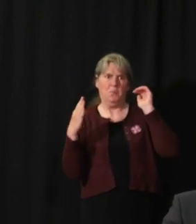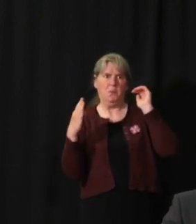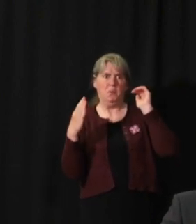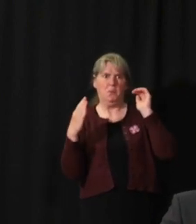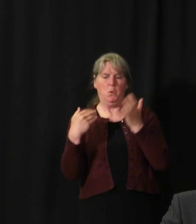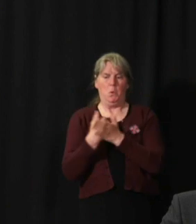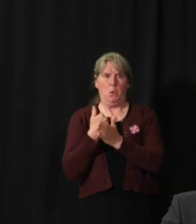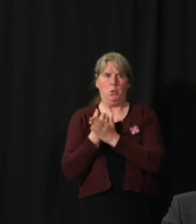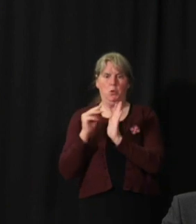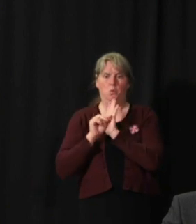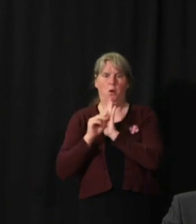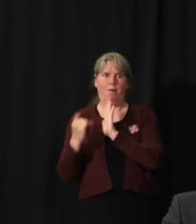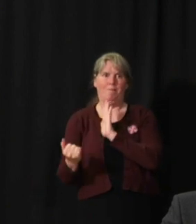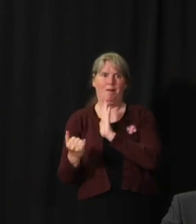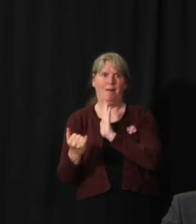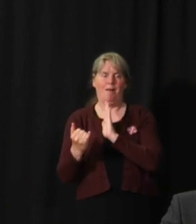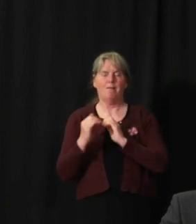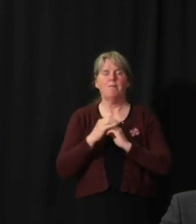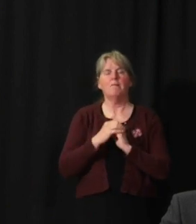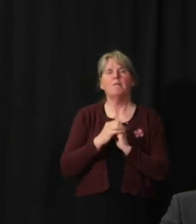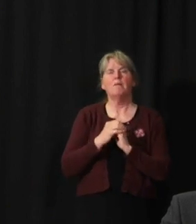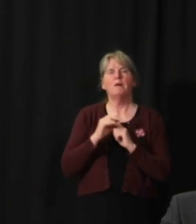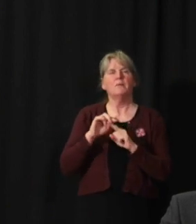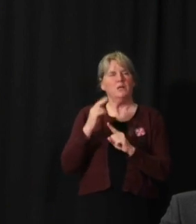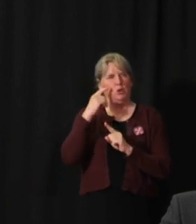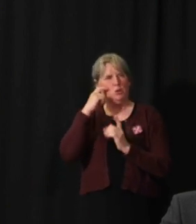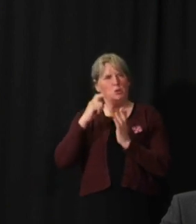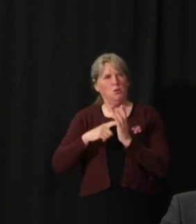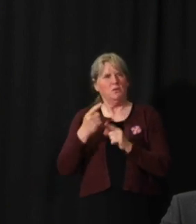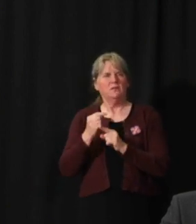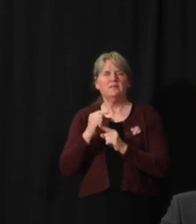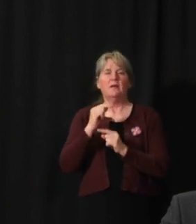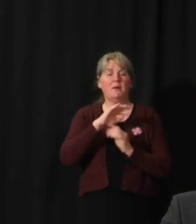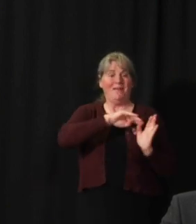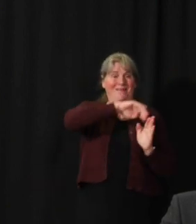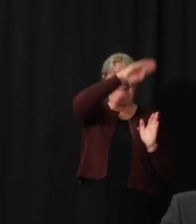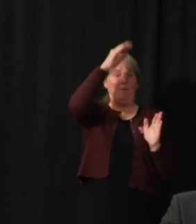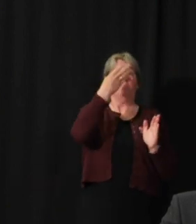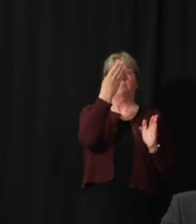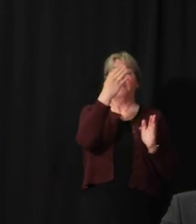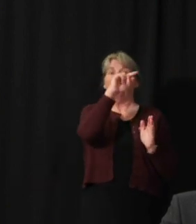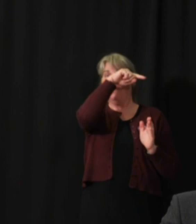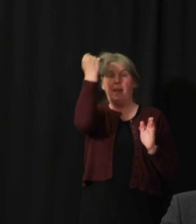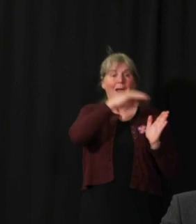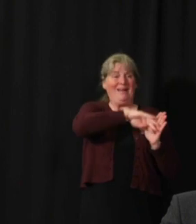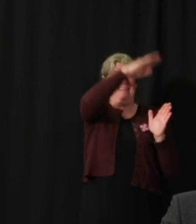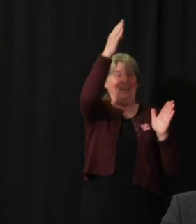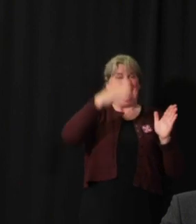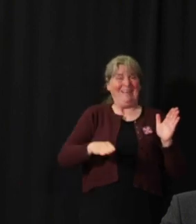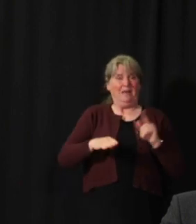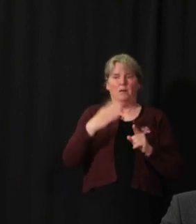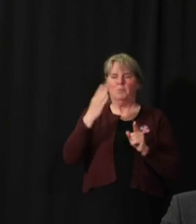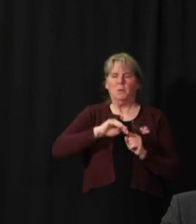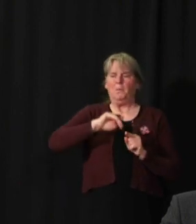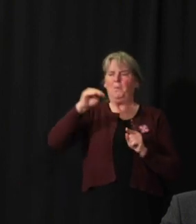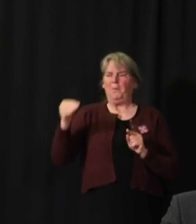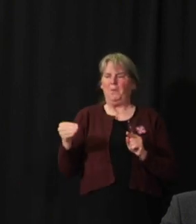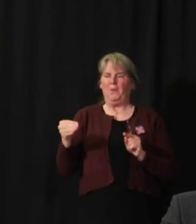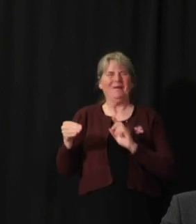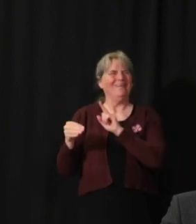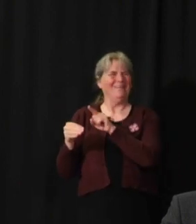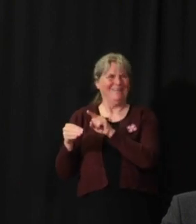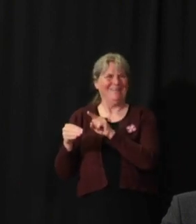the same. But you see that the peak is also different. So we, on